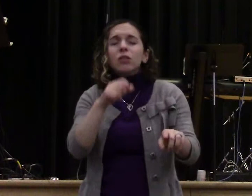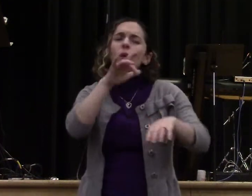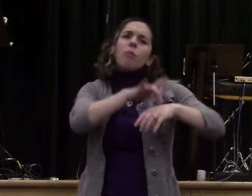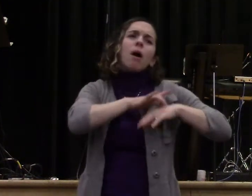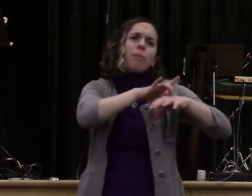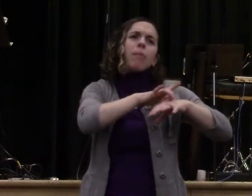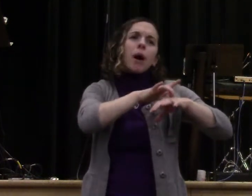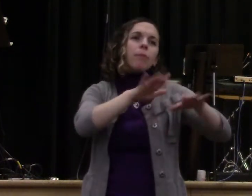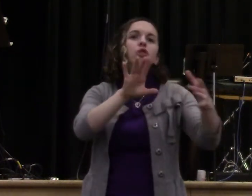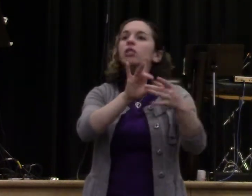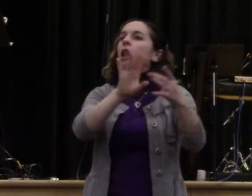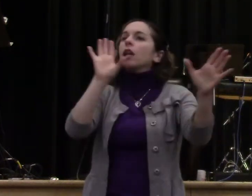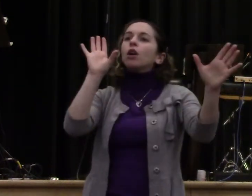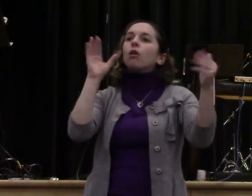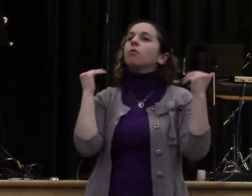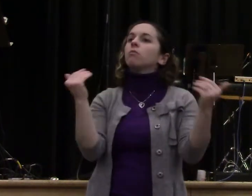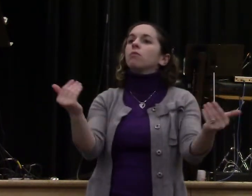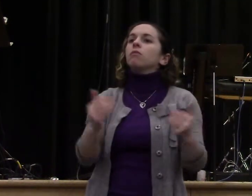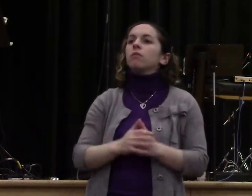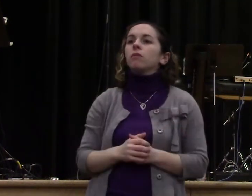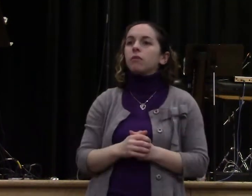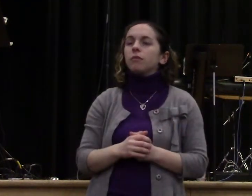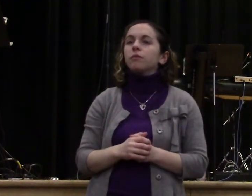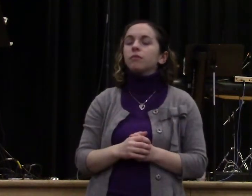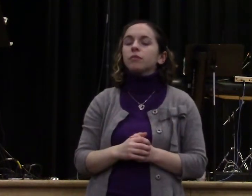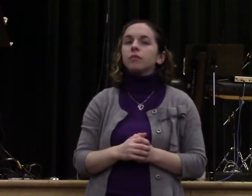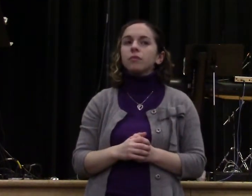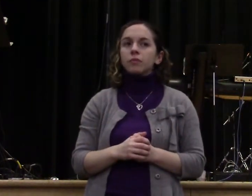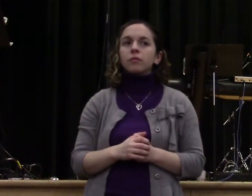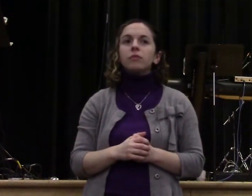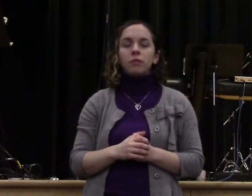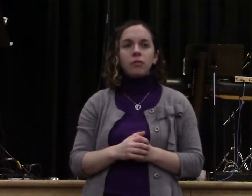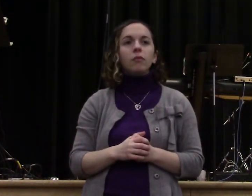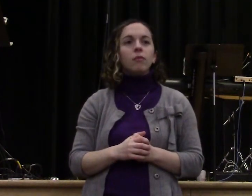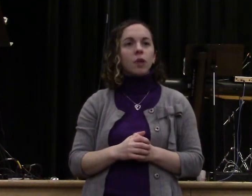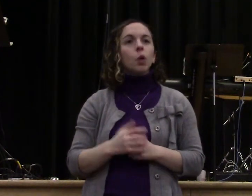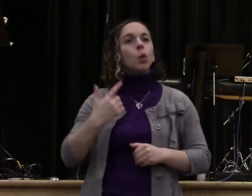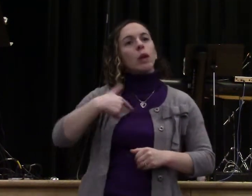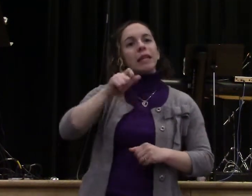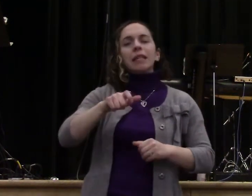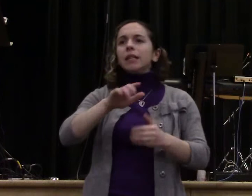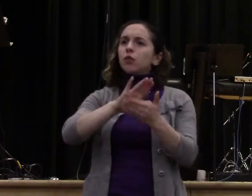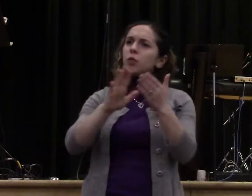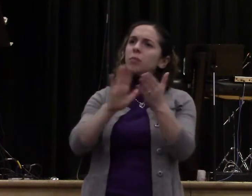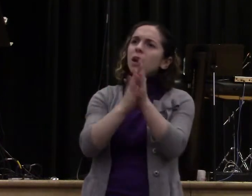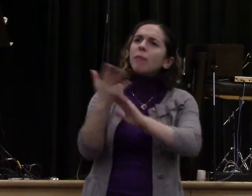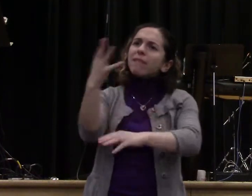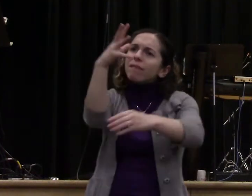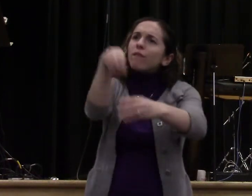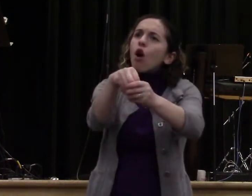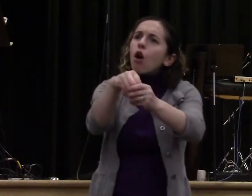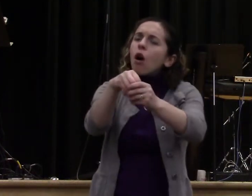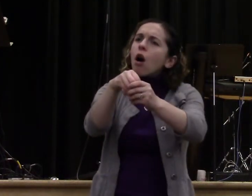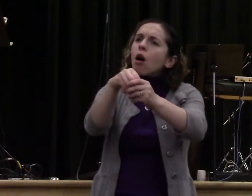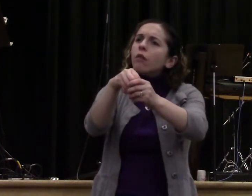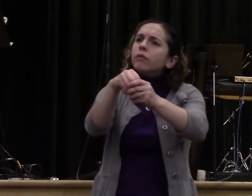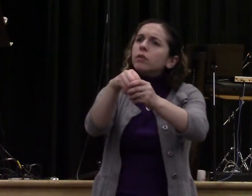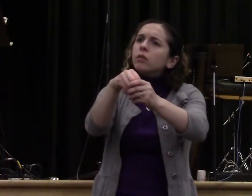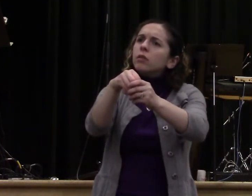Faith in the form of sweat. Faith in the form of getting involved. Faith in the form of inconvenience. Faith in the form of caring